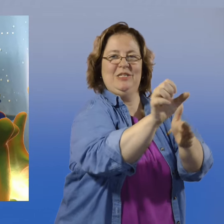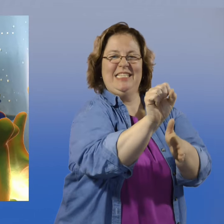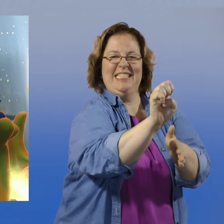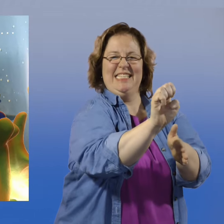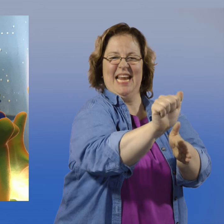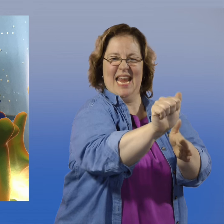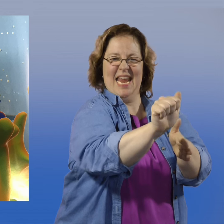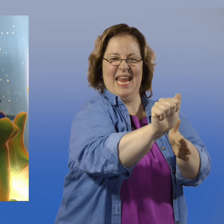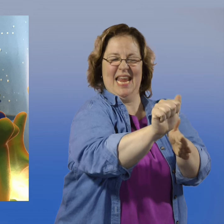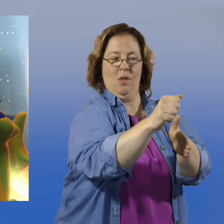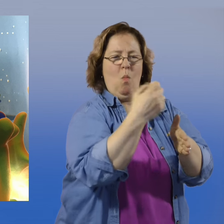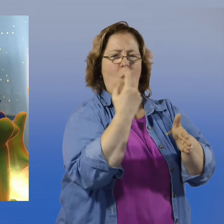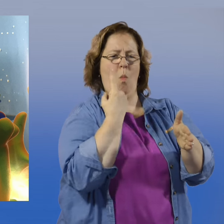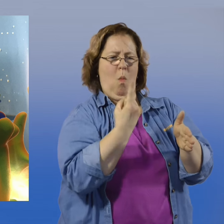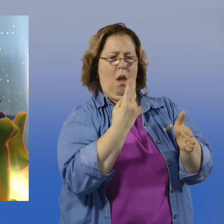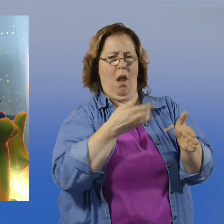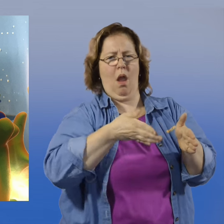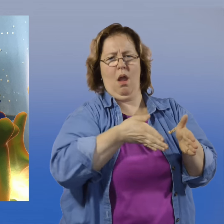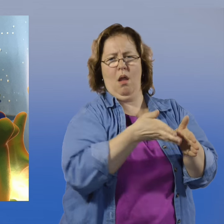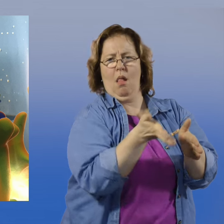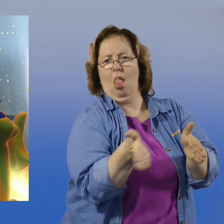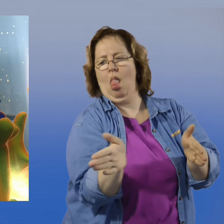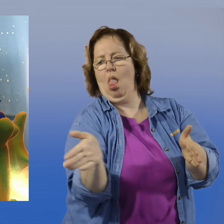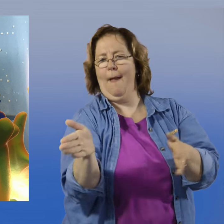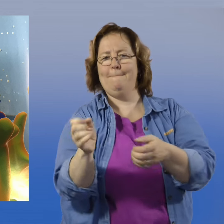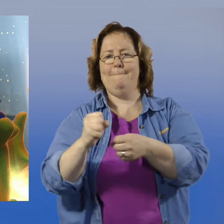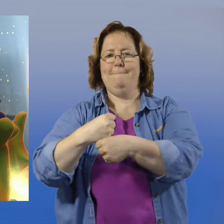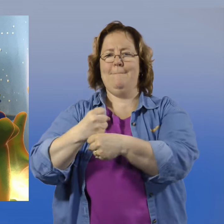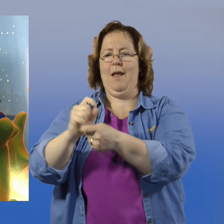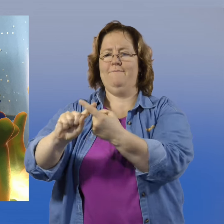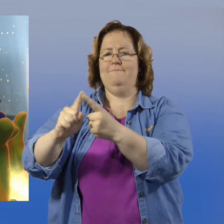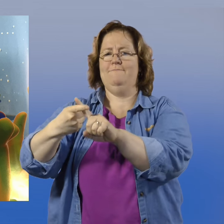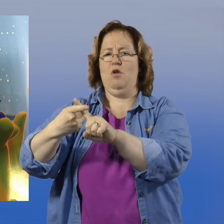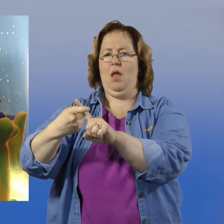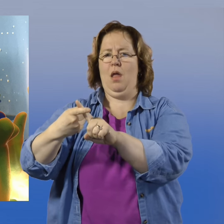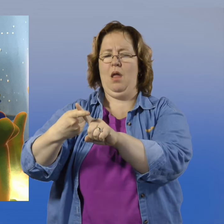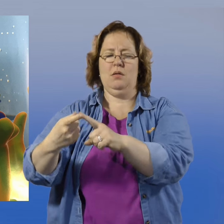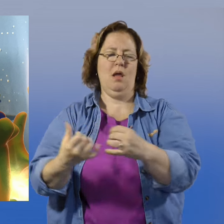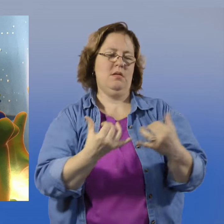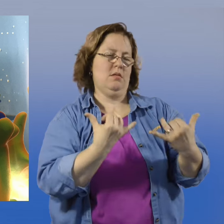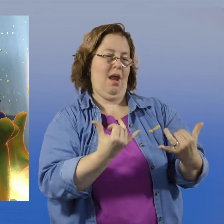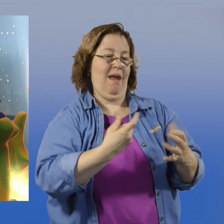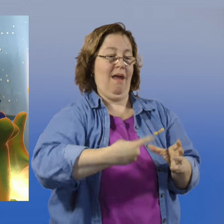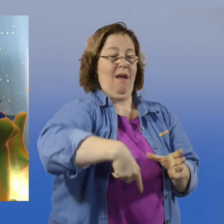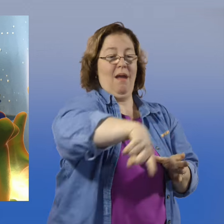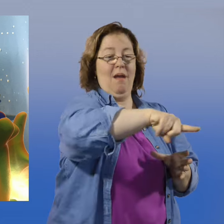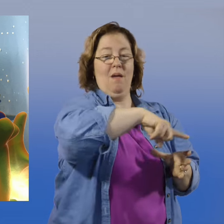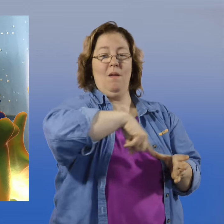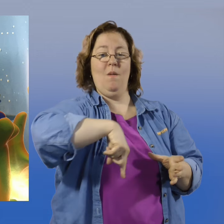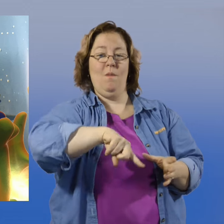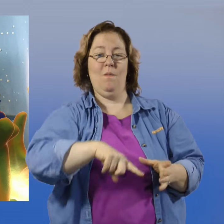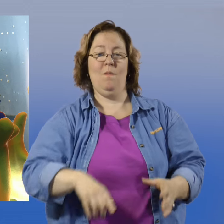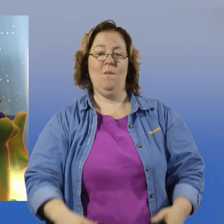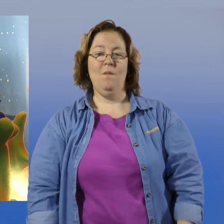sea. One makes a friend and now there are